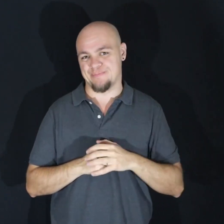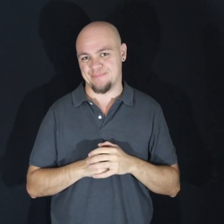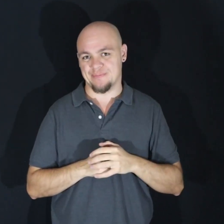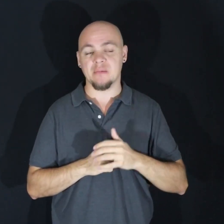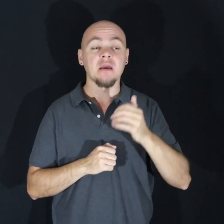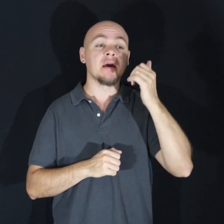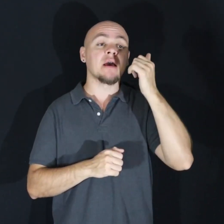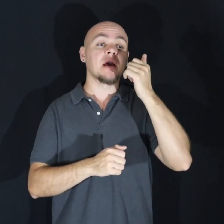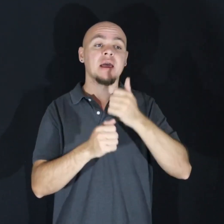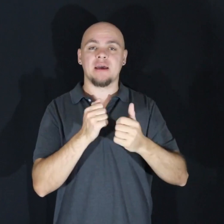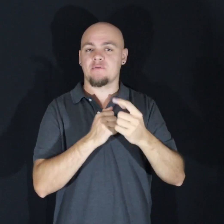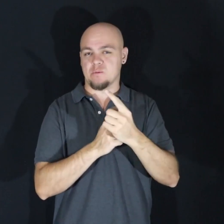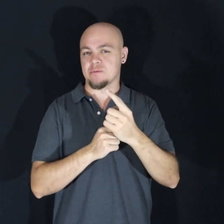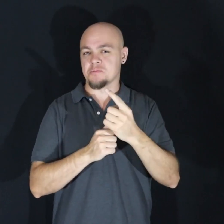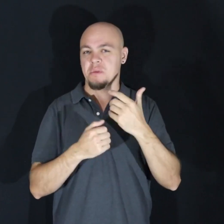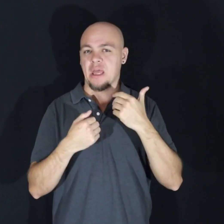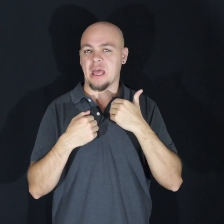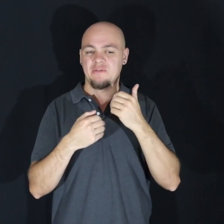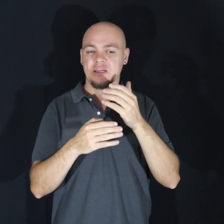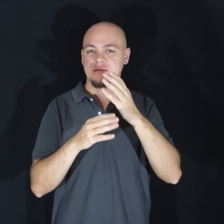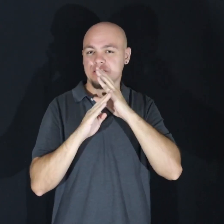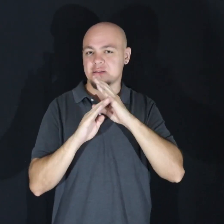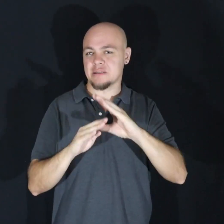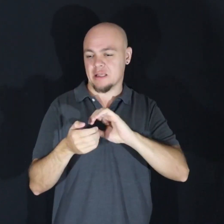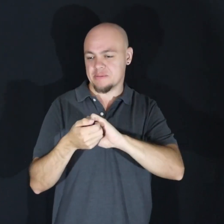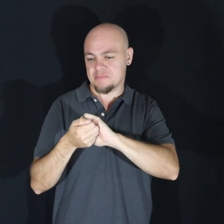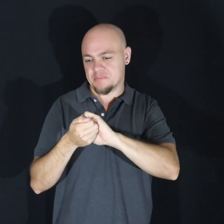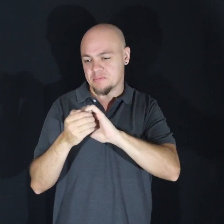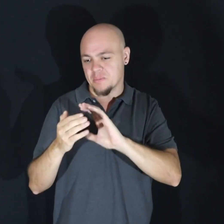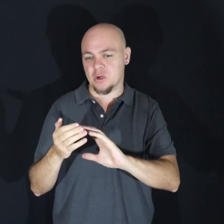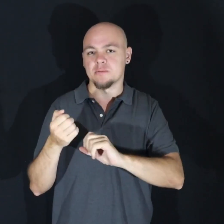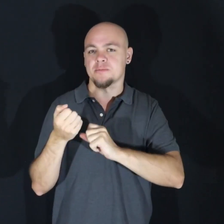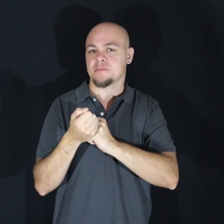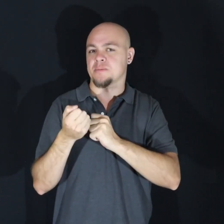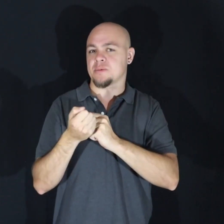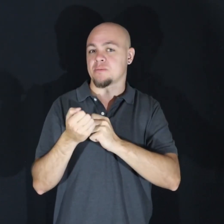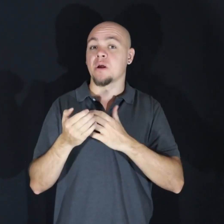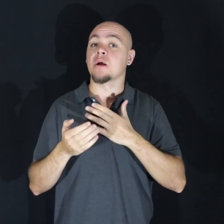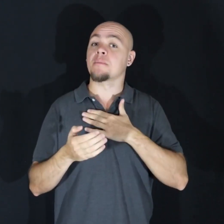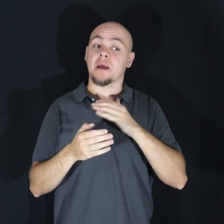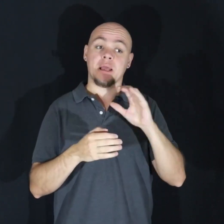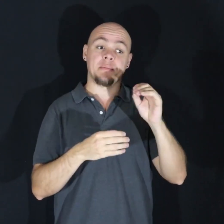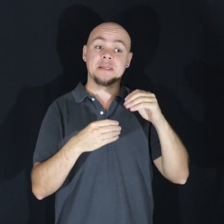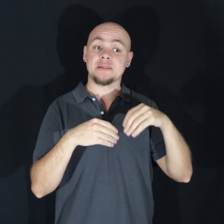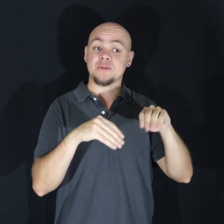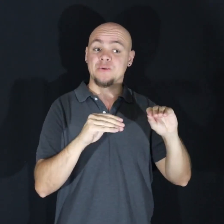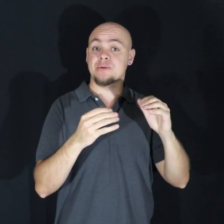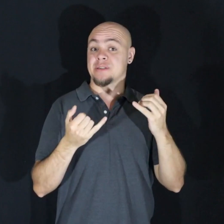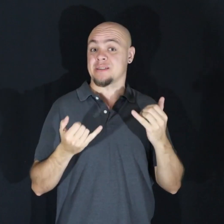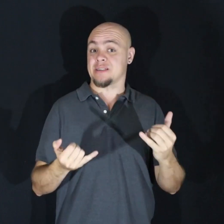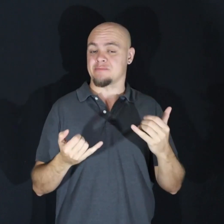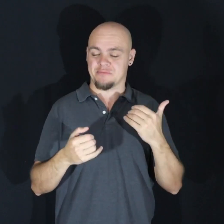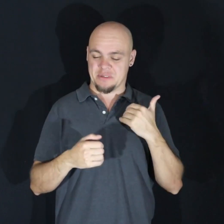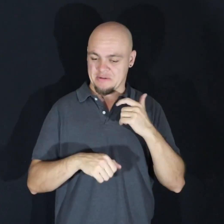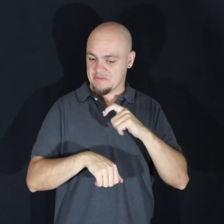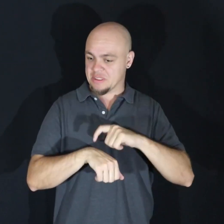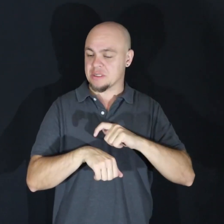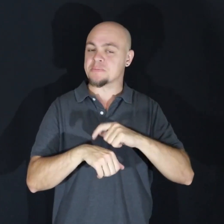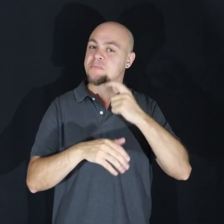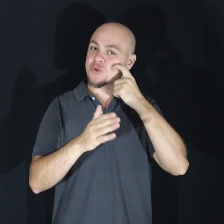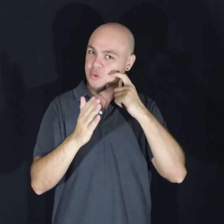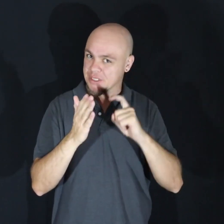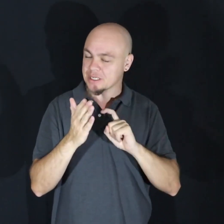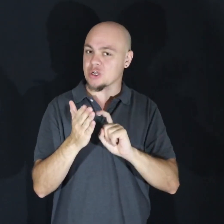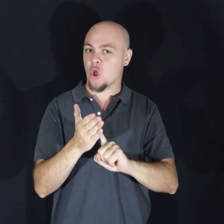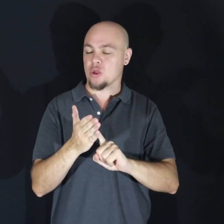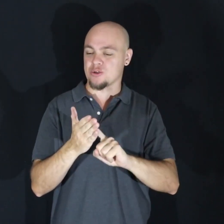Everyone has silent architects supporting them. Now that I've sold my company, I now have time to acknowledge them.